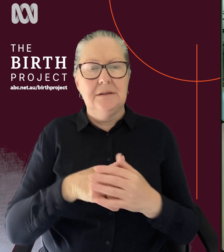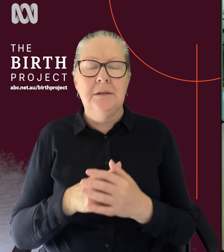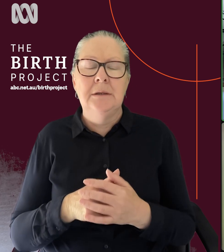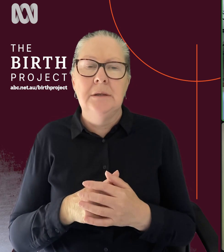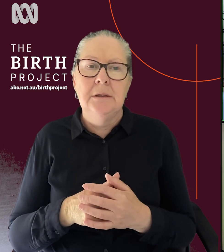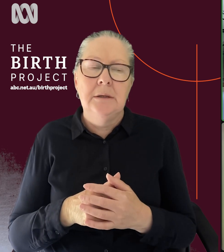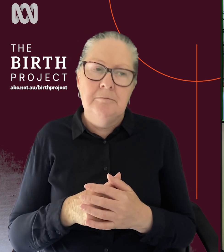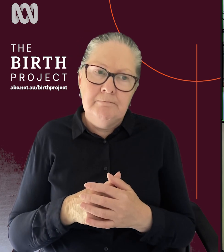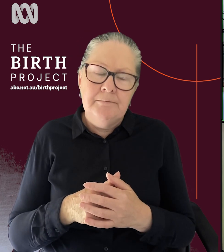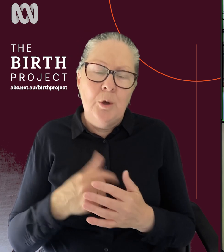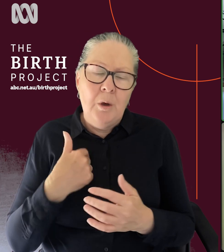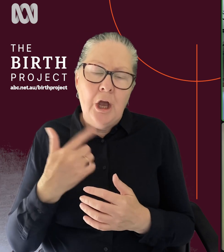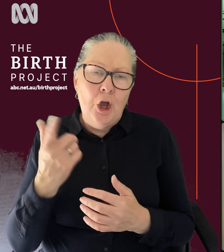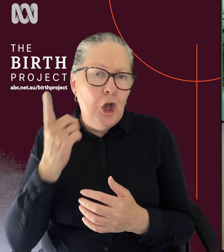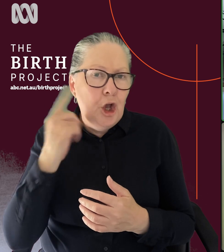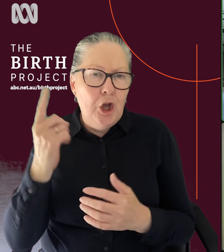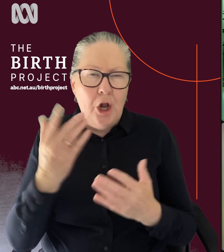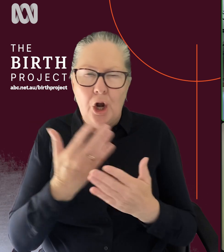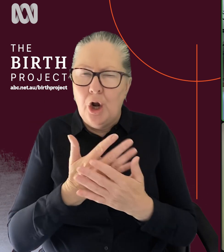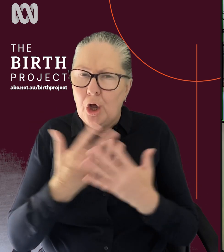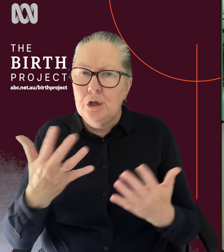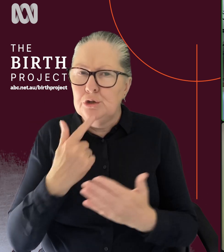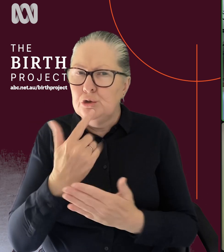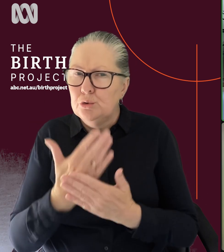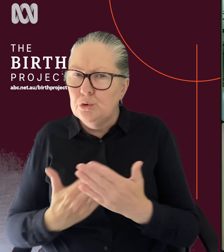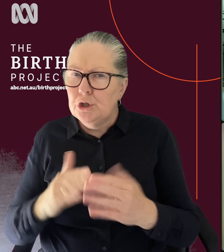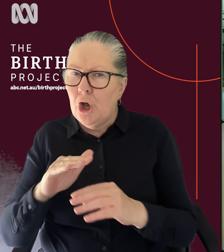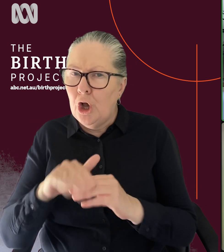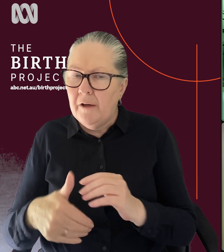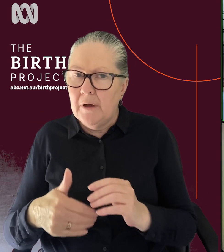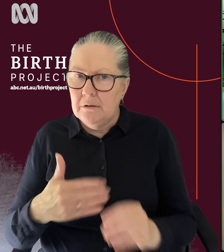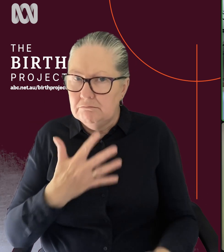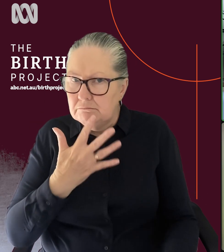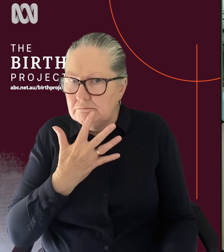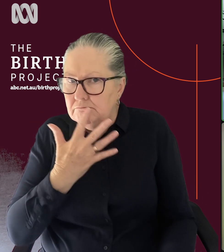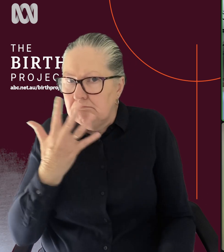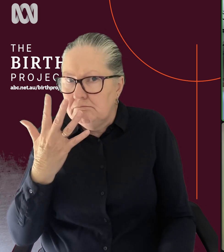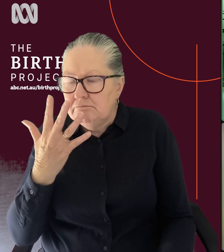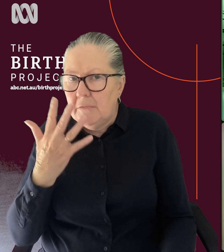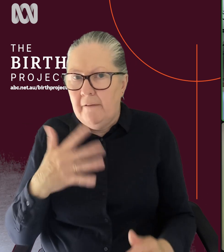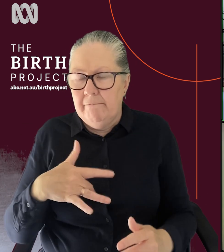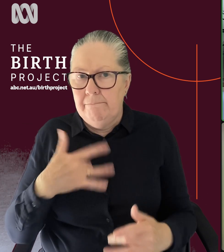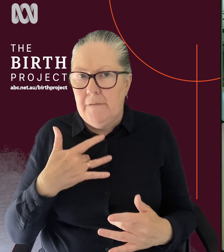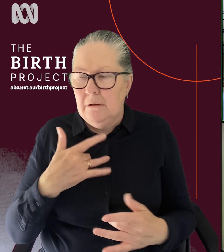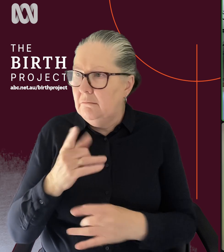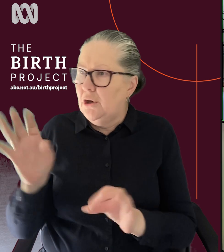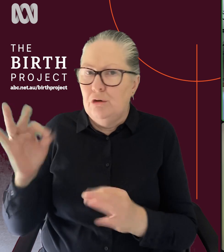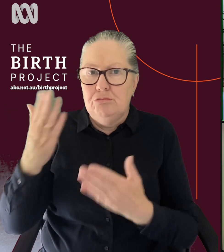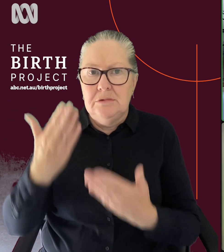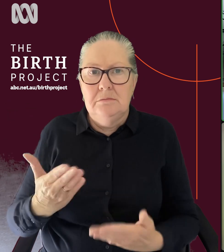the, and, and we heard a lot of stories about this around the shame and the disrespect that women felt when